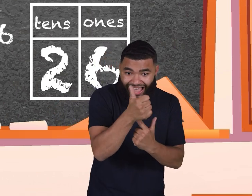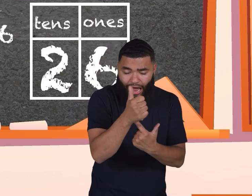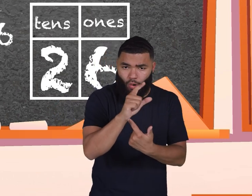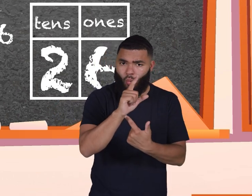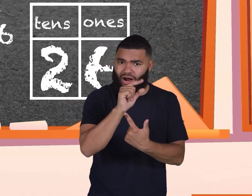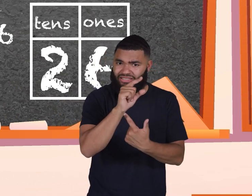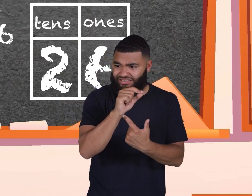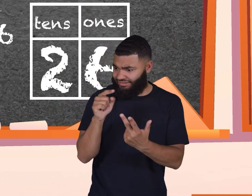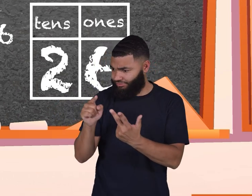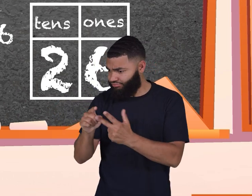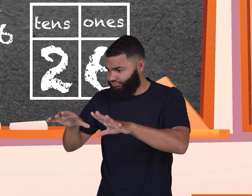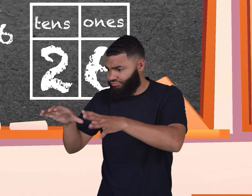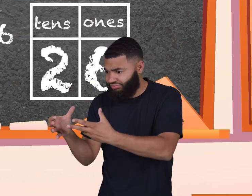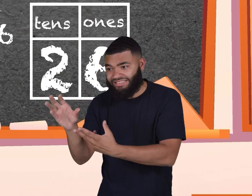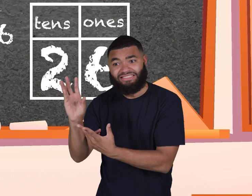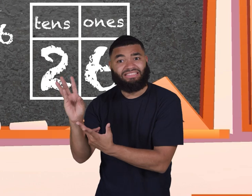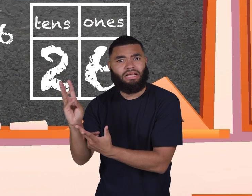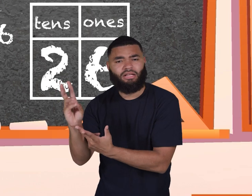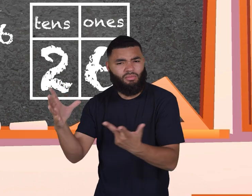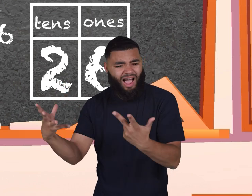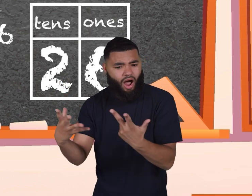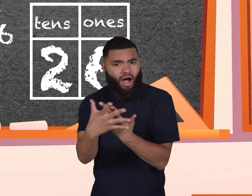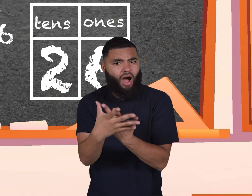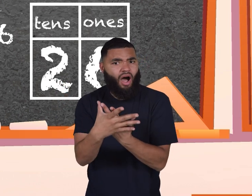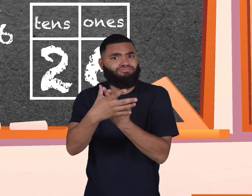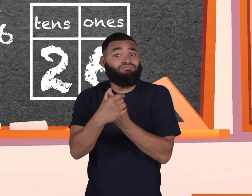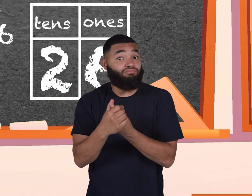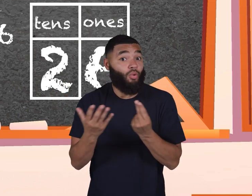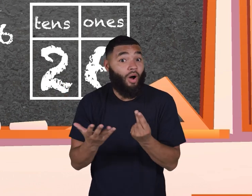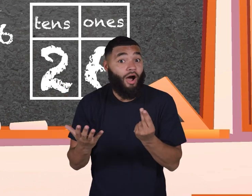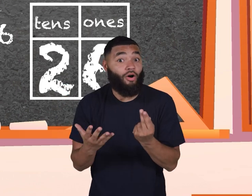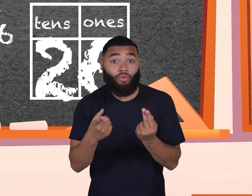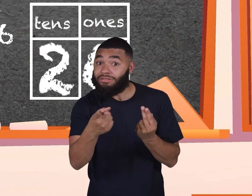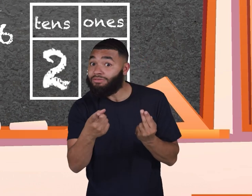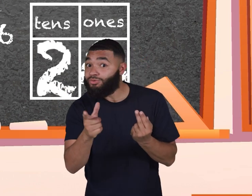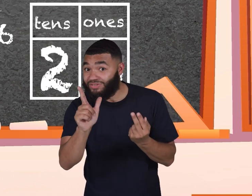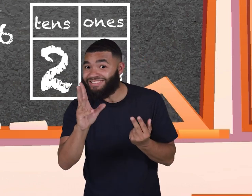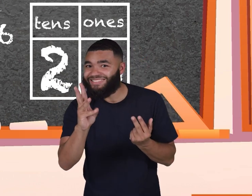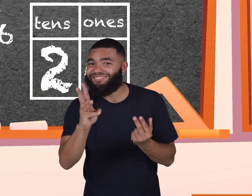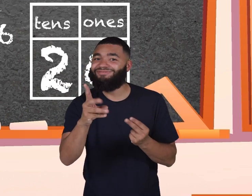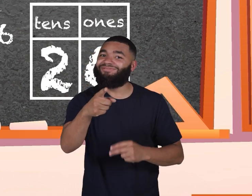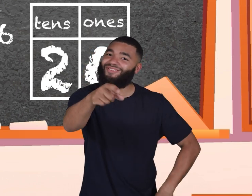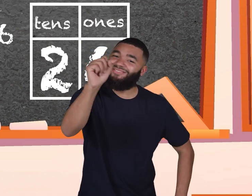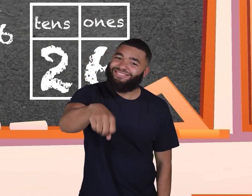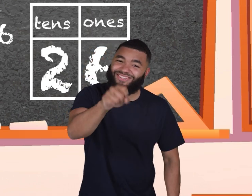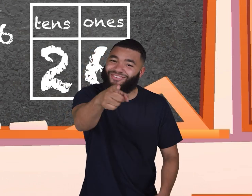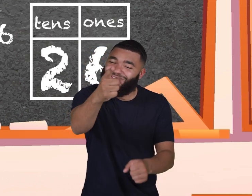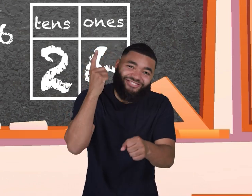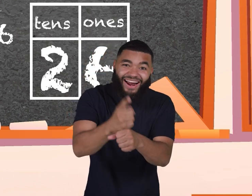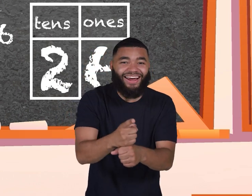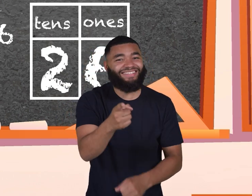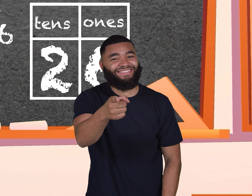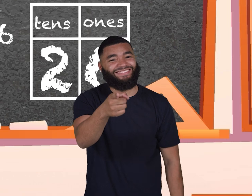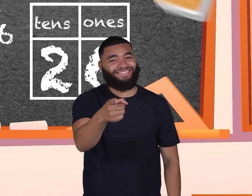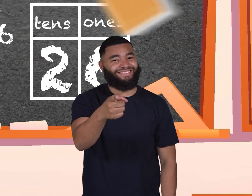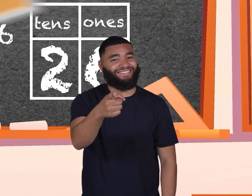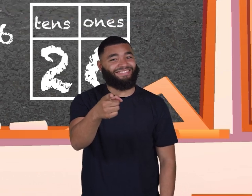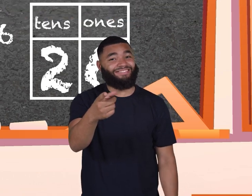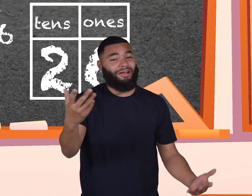What number is that? If you said twenty-six, you are right! How